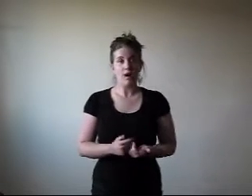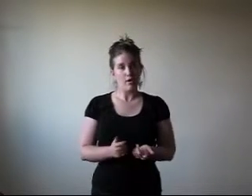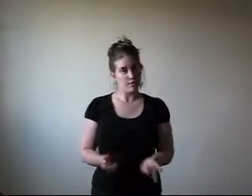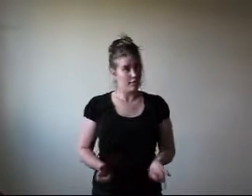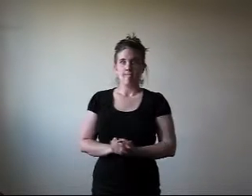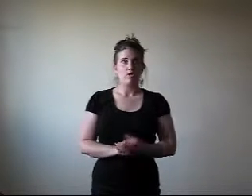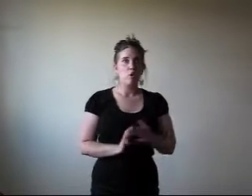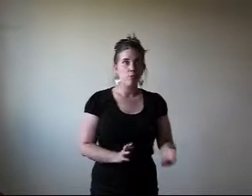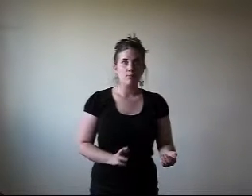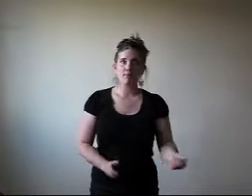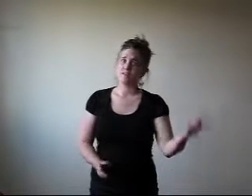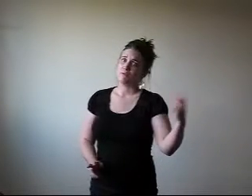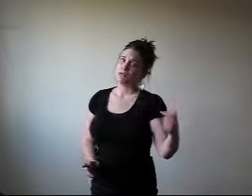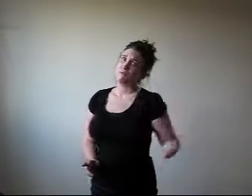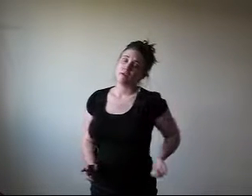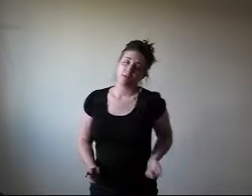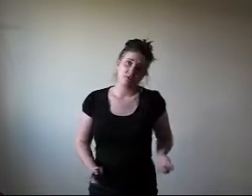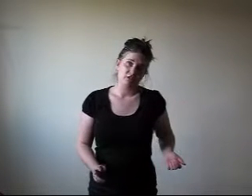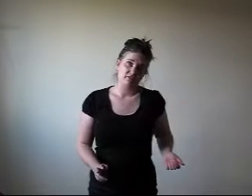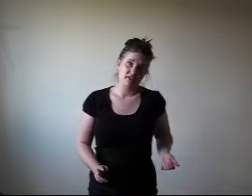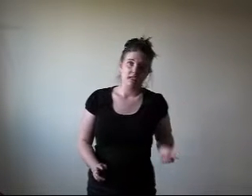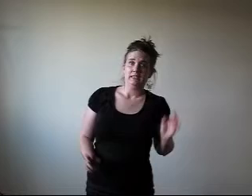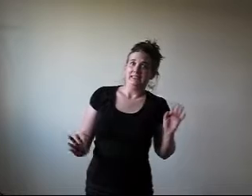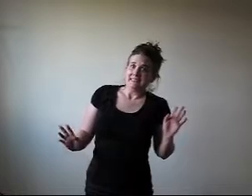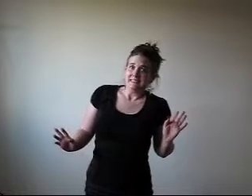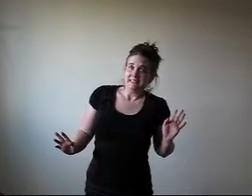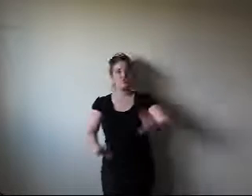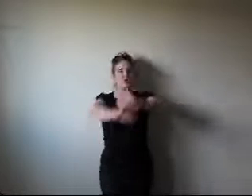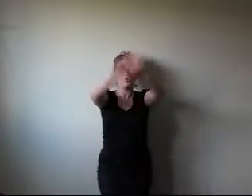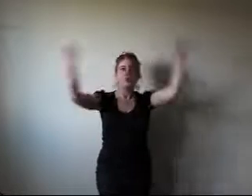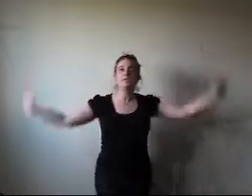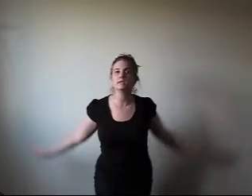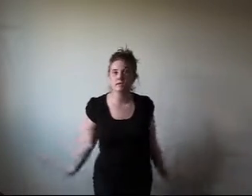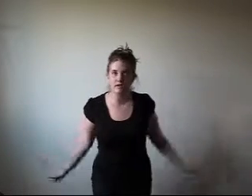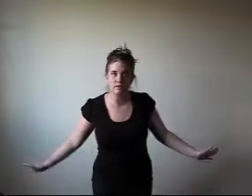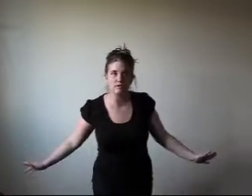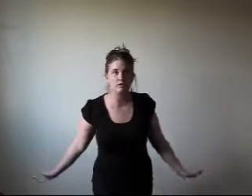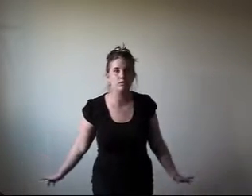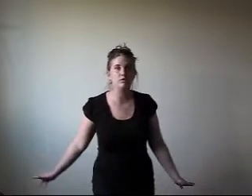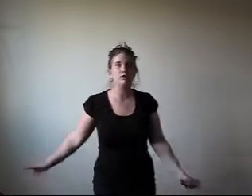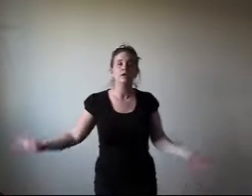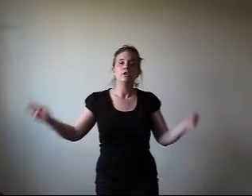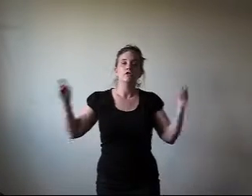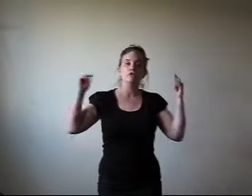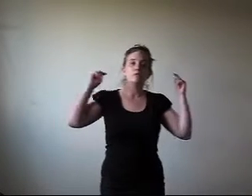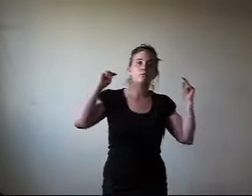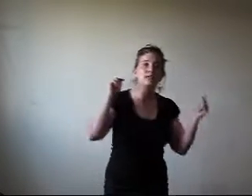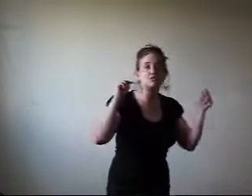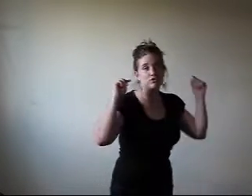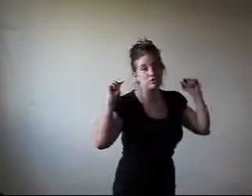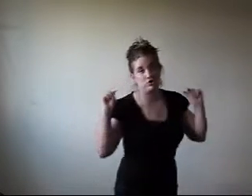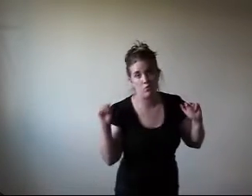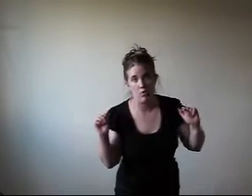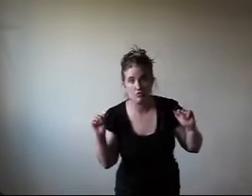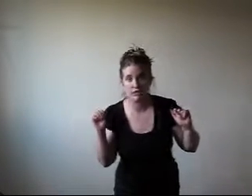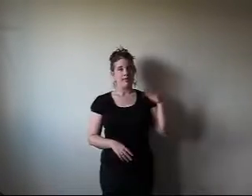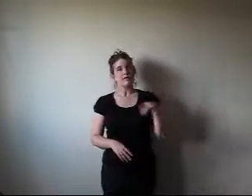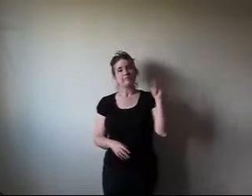are from. No promises. I read more than I watch TV. Nobody's allowed to use Google to research the quote. That